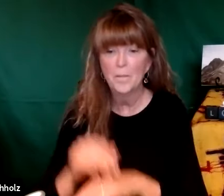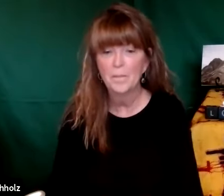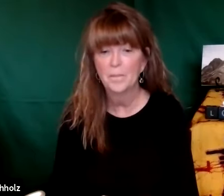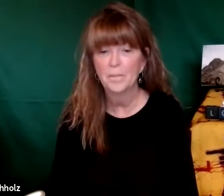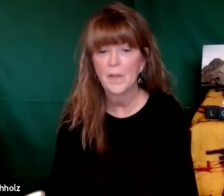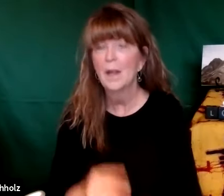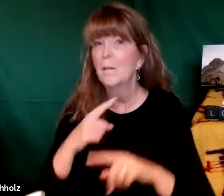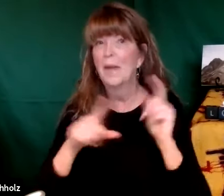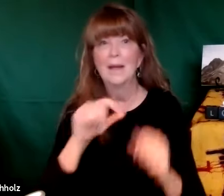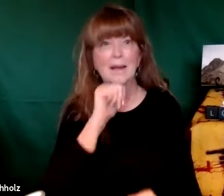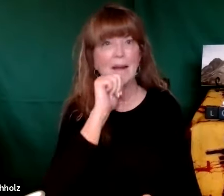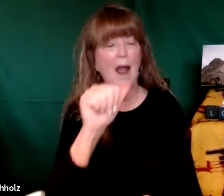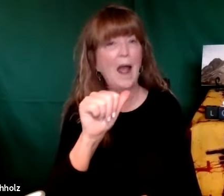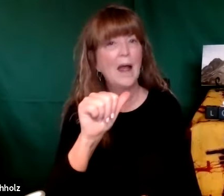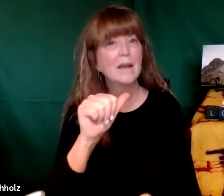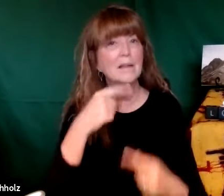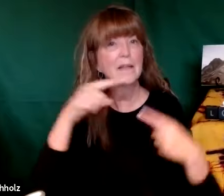so Elijah went to the mountain